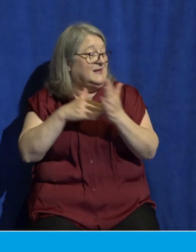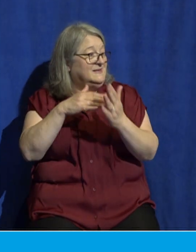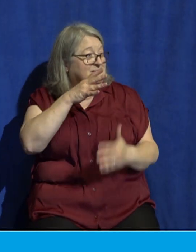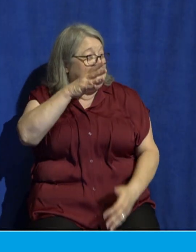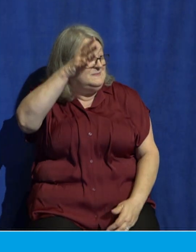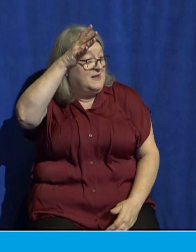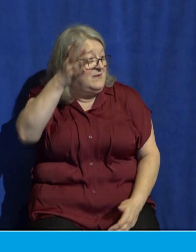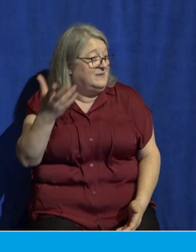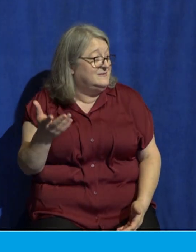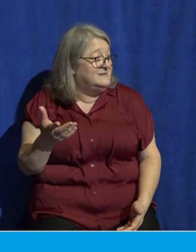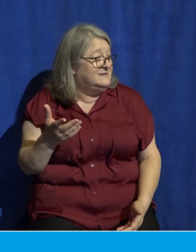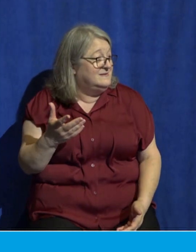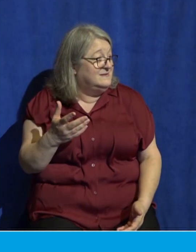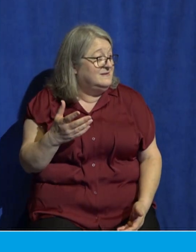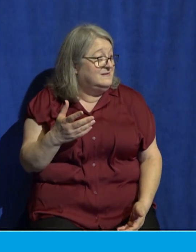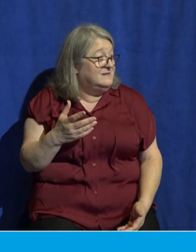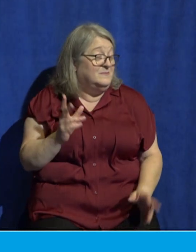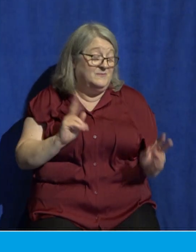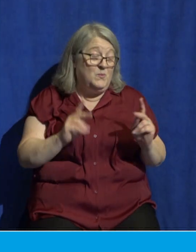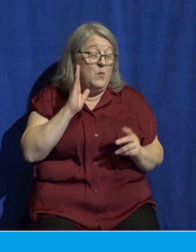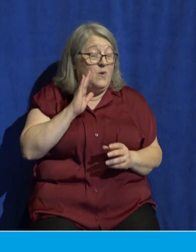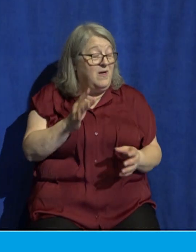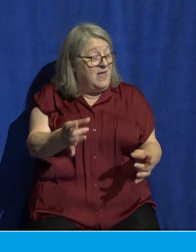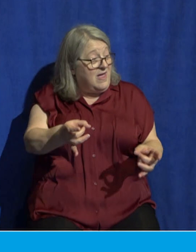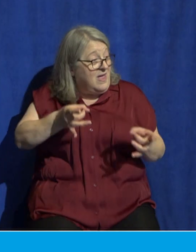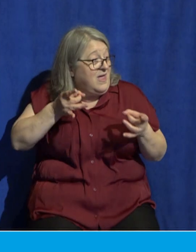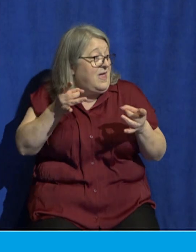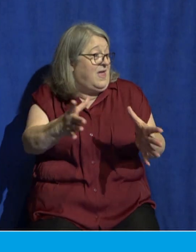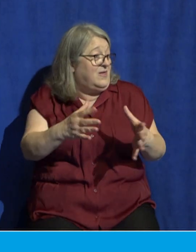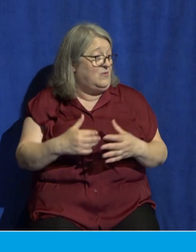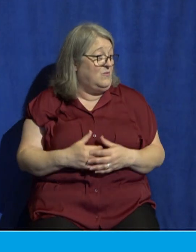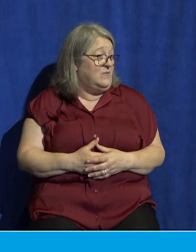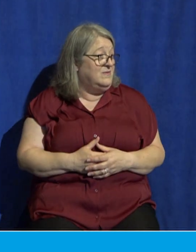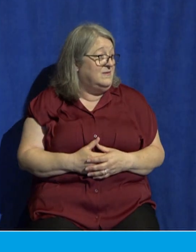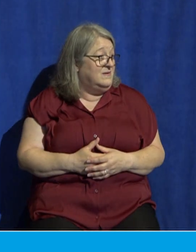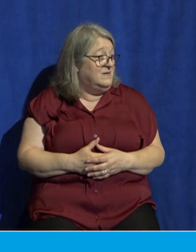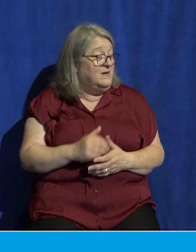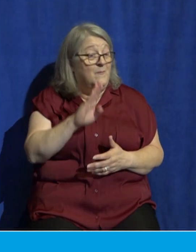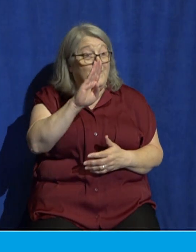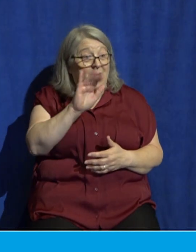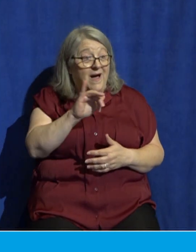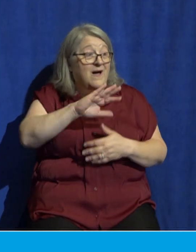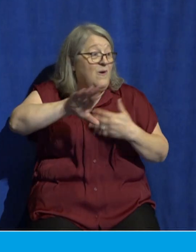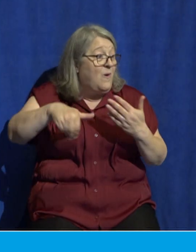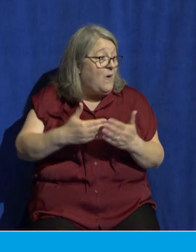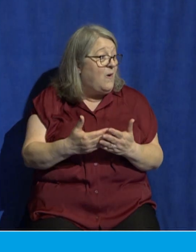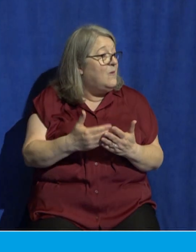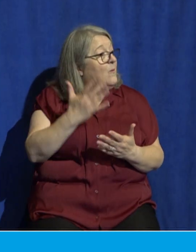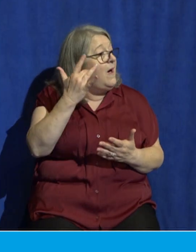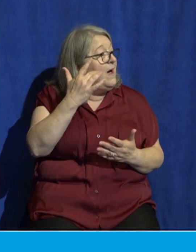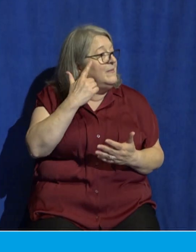And you will be hated by all for my name's sake.